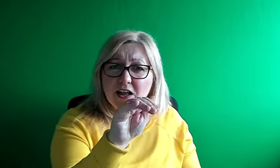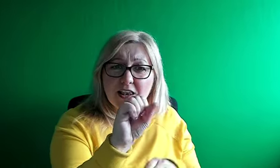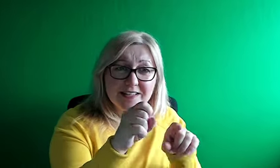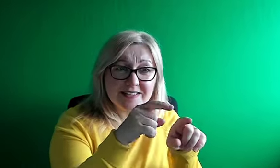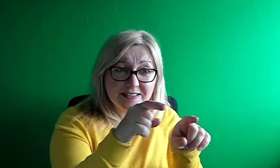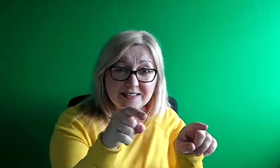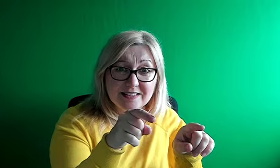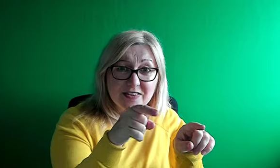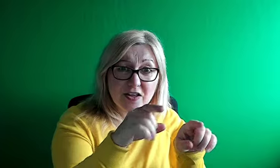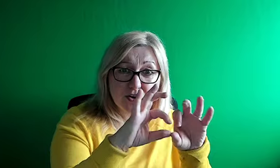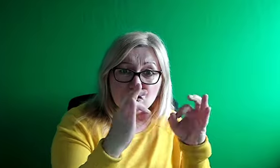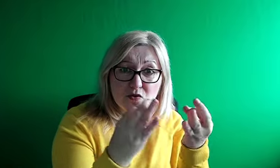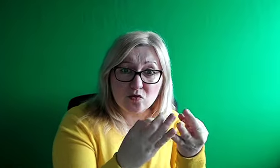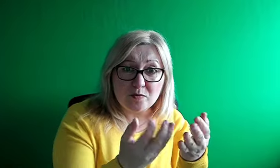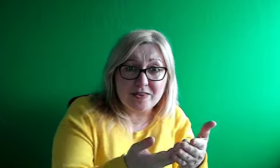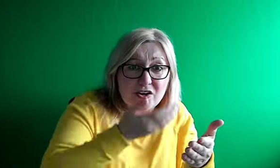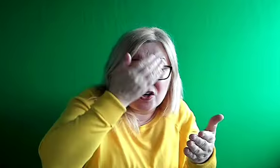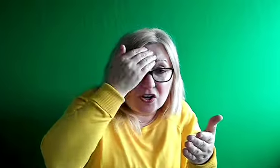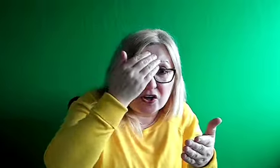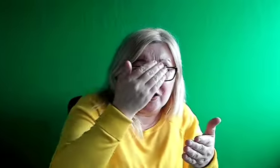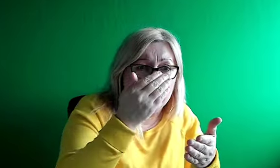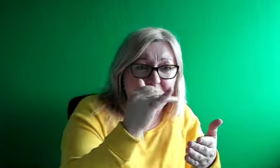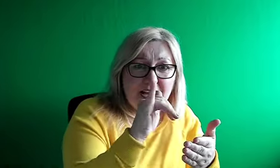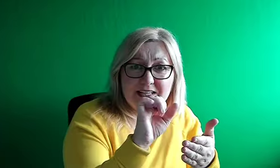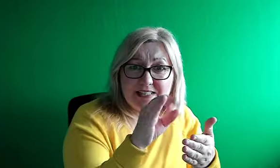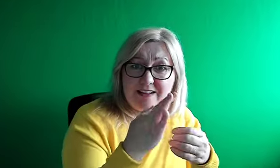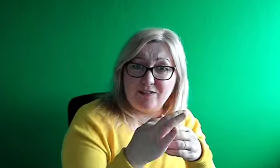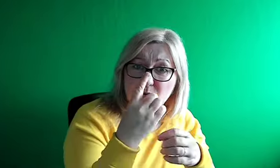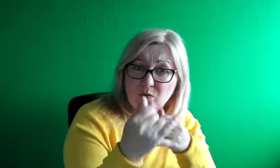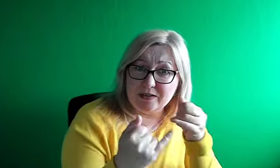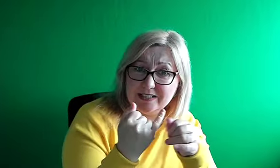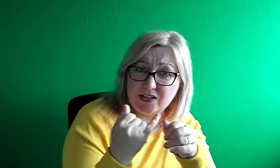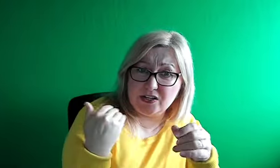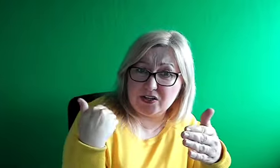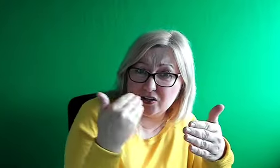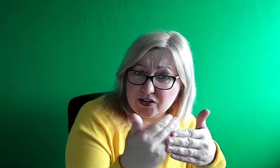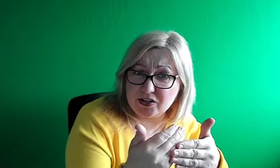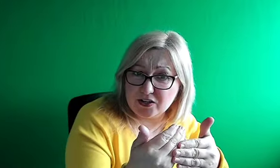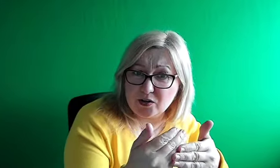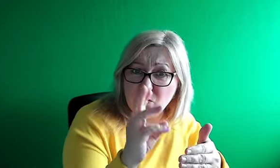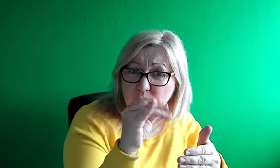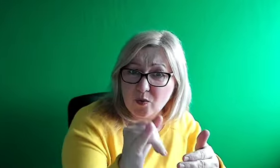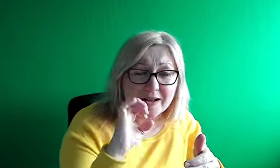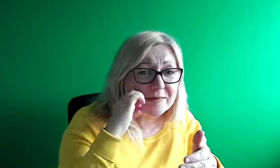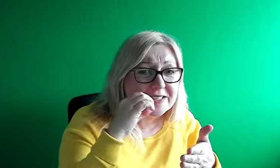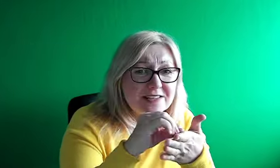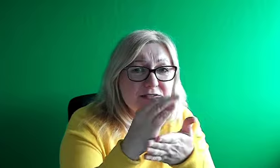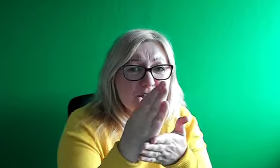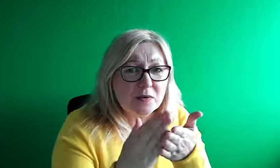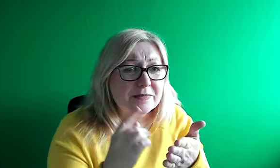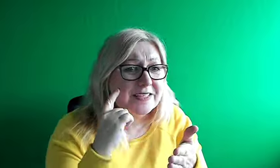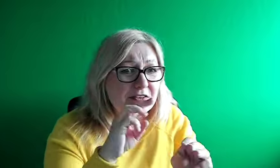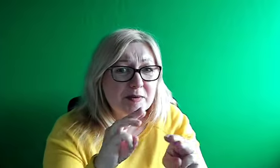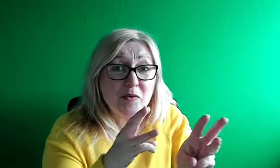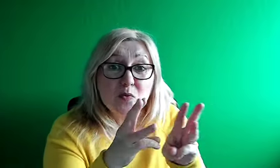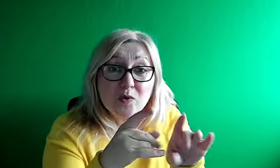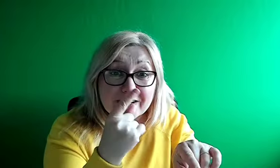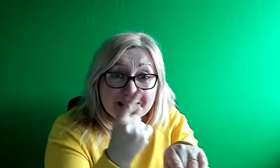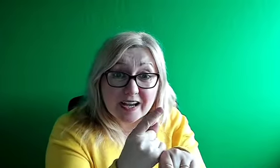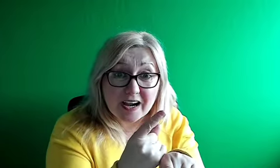language, to converse with their deaf employees, but, particularly in the last week, there are companies, that have no deaf employees, that are just like,